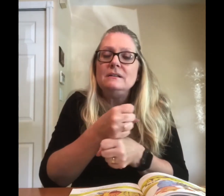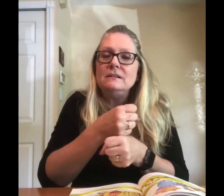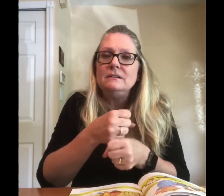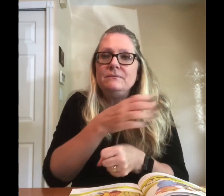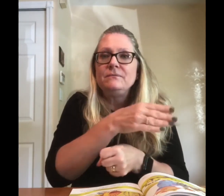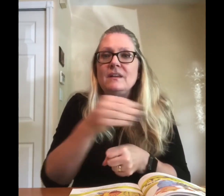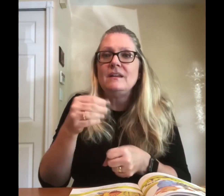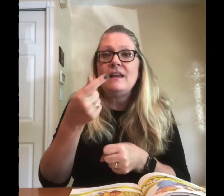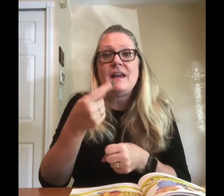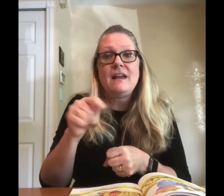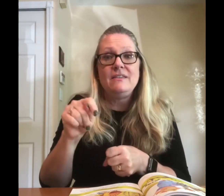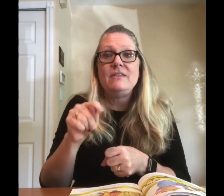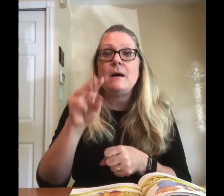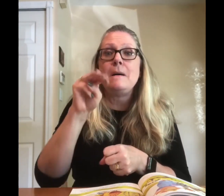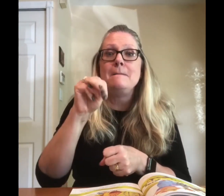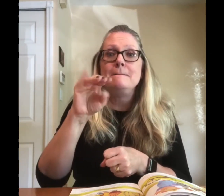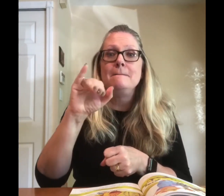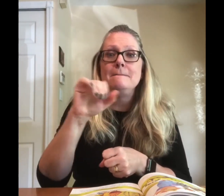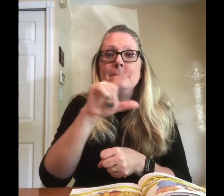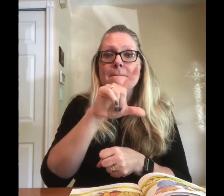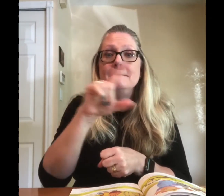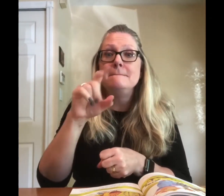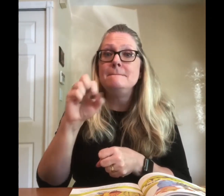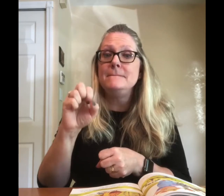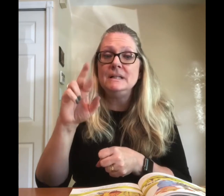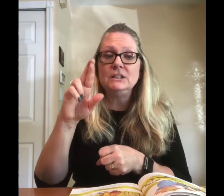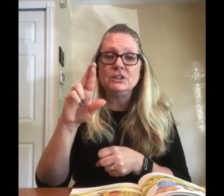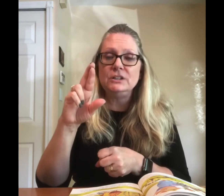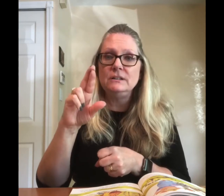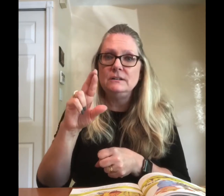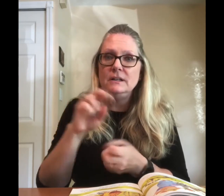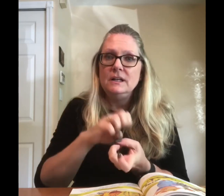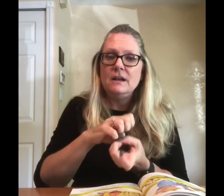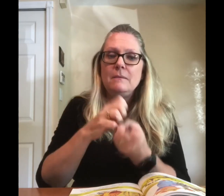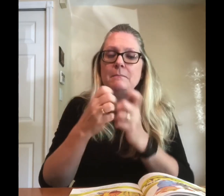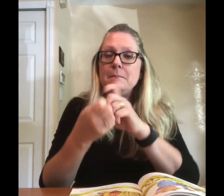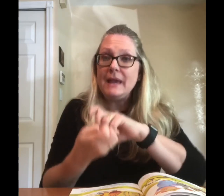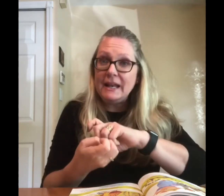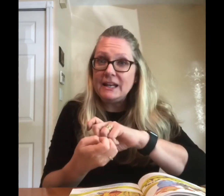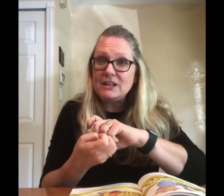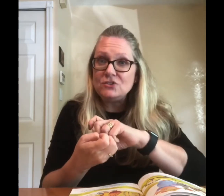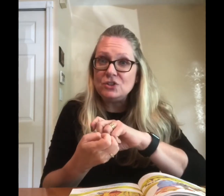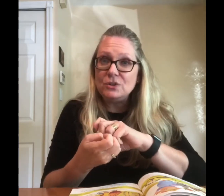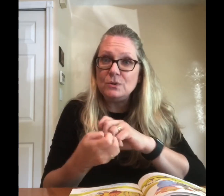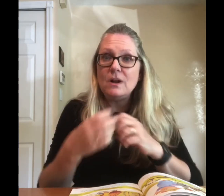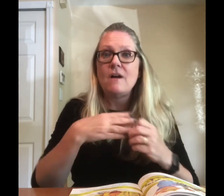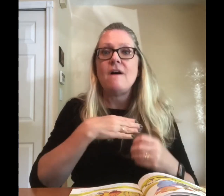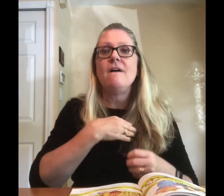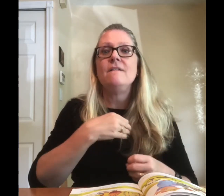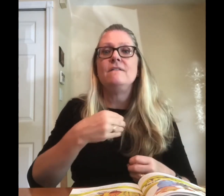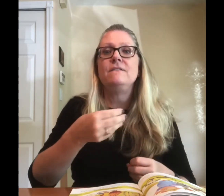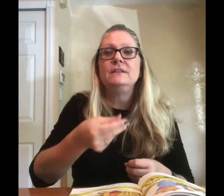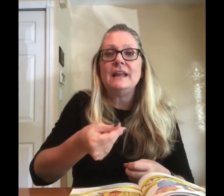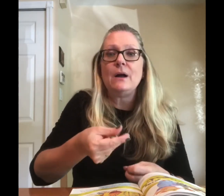and the miller made it into flour